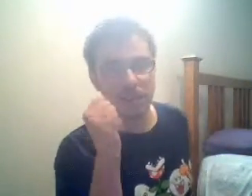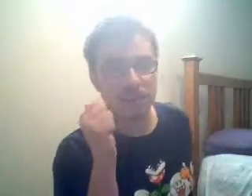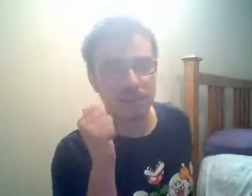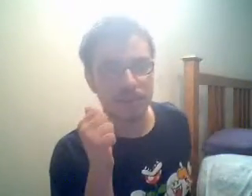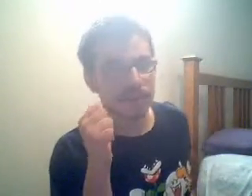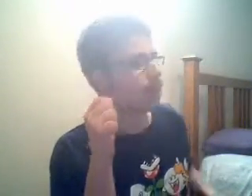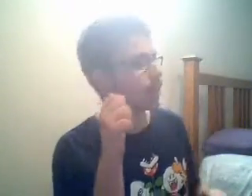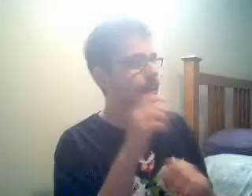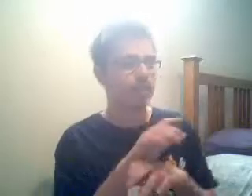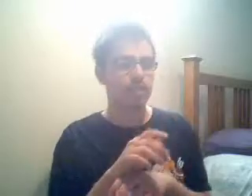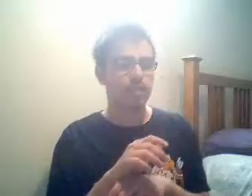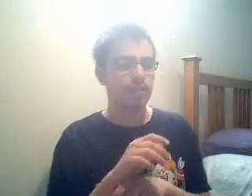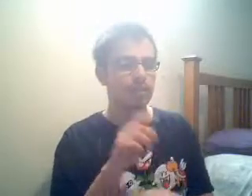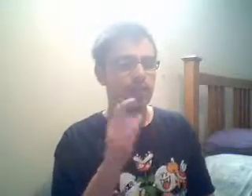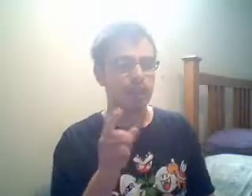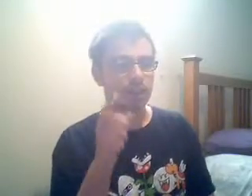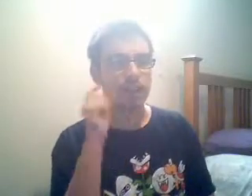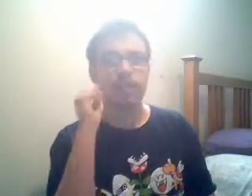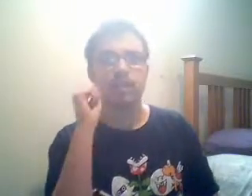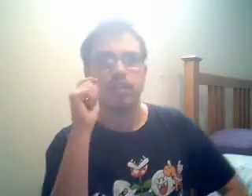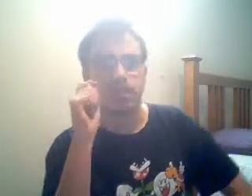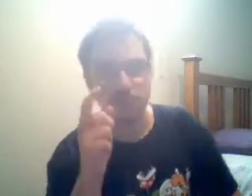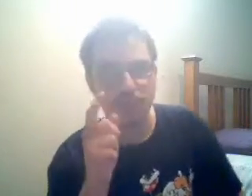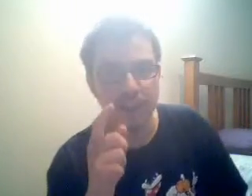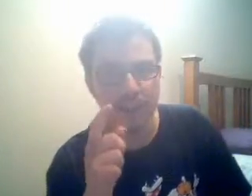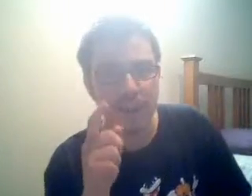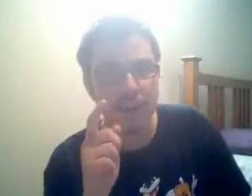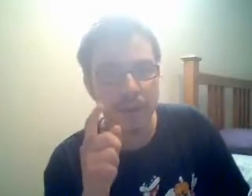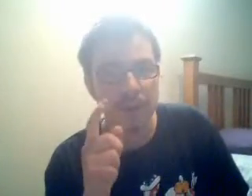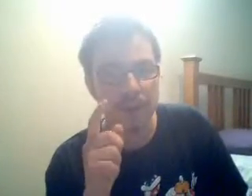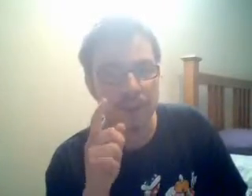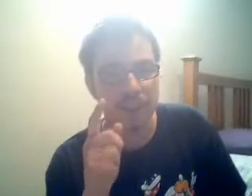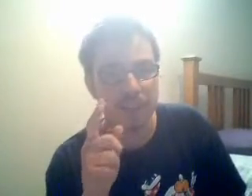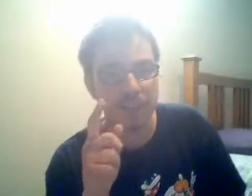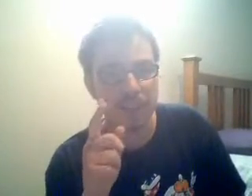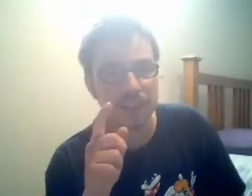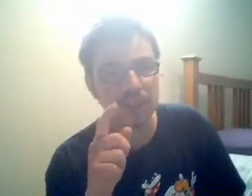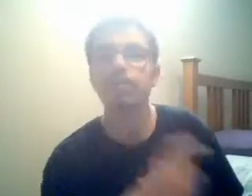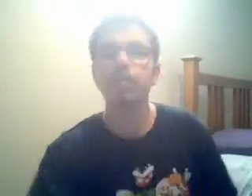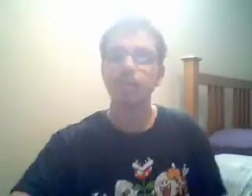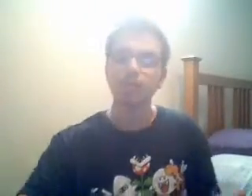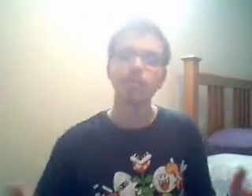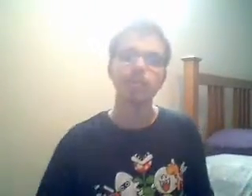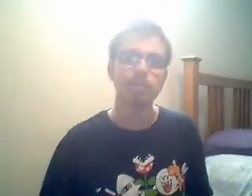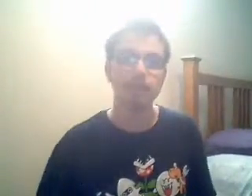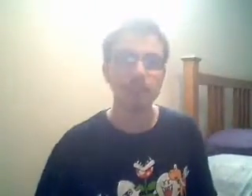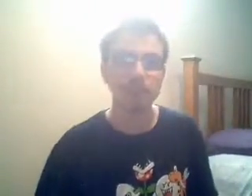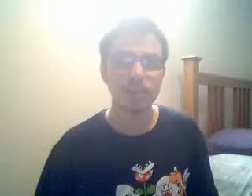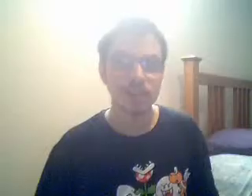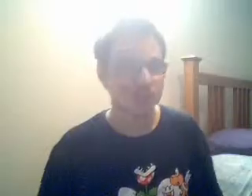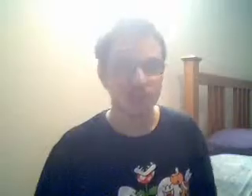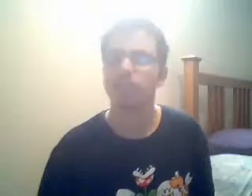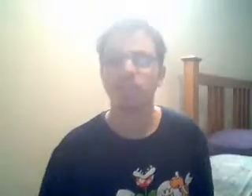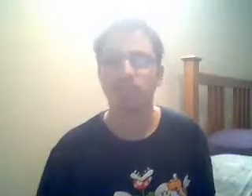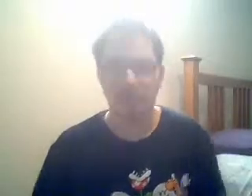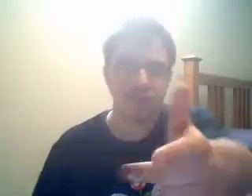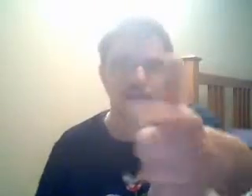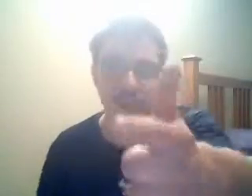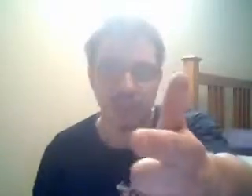awesome. Yeah. It's the Bridge Parody Series. You know what a Bridge Parody is? Don't look for it